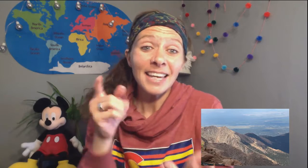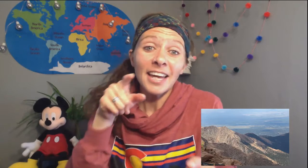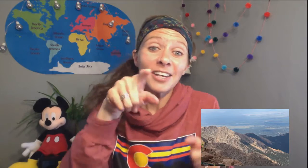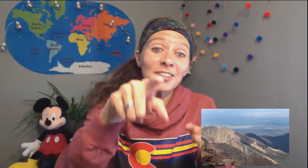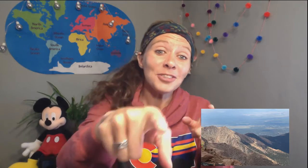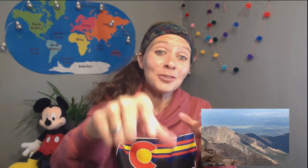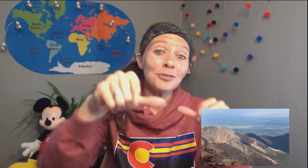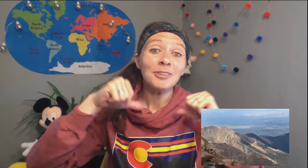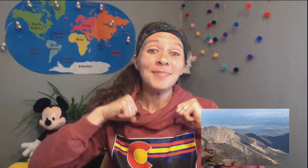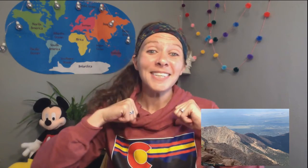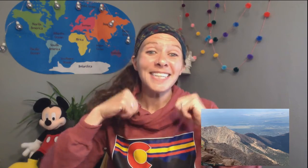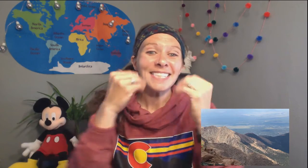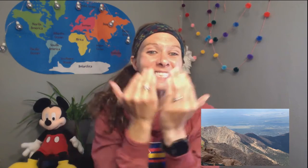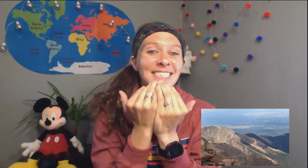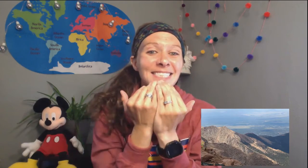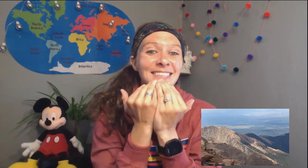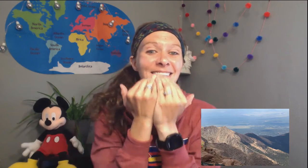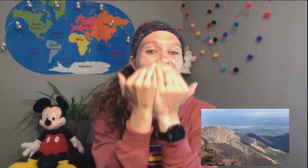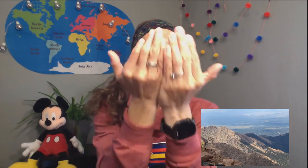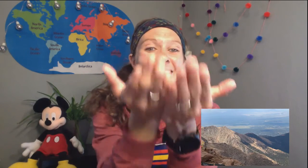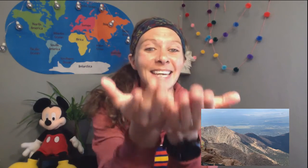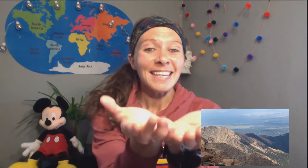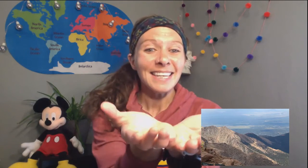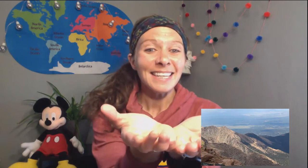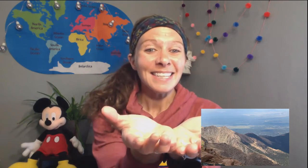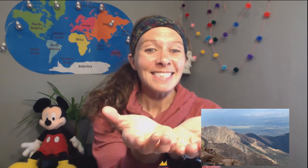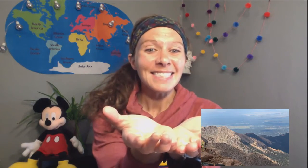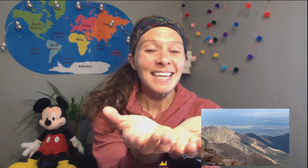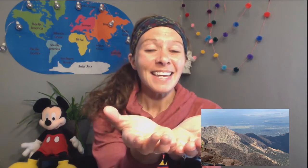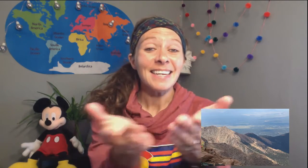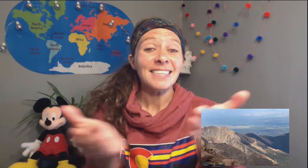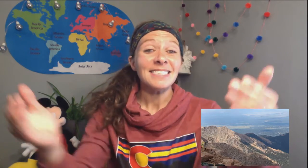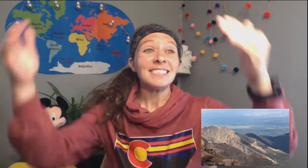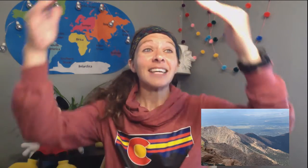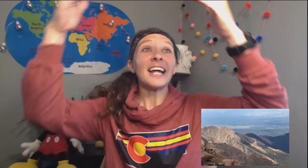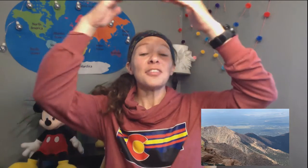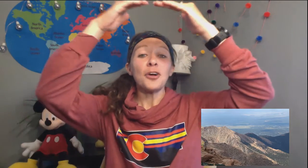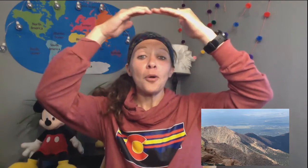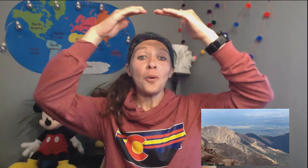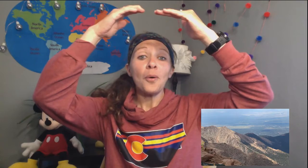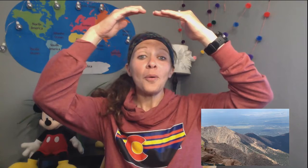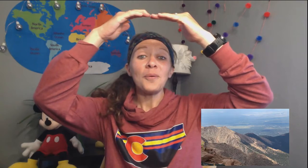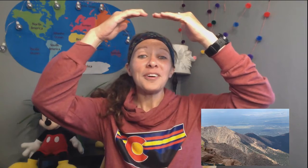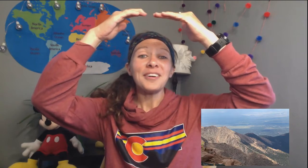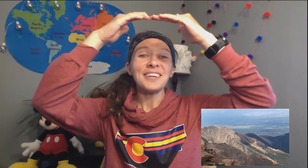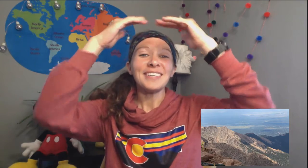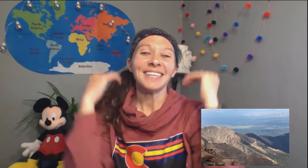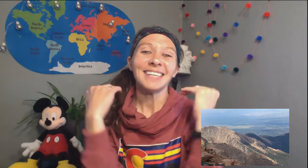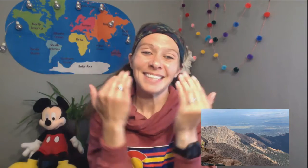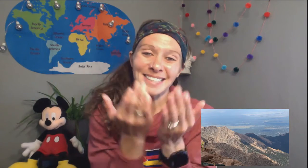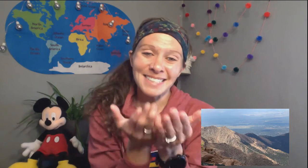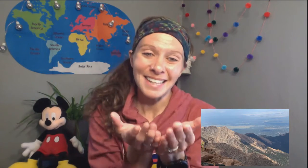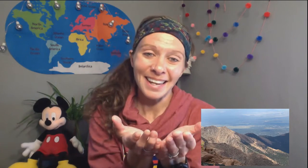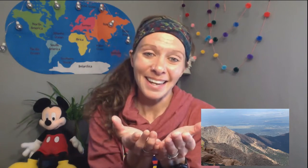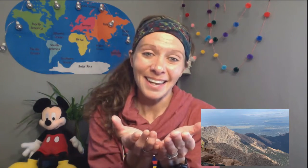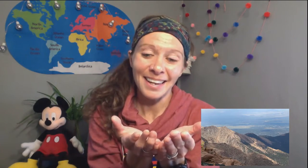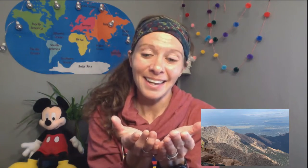he's got you and me, sister. In his hands, he's got the whole world in his hands.